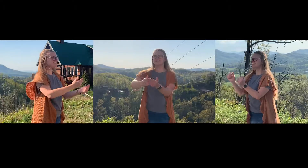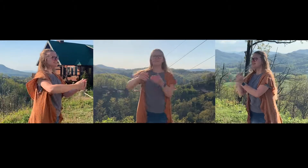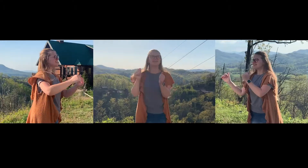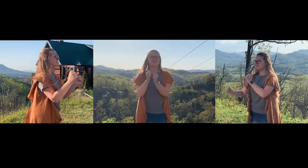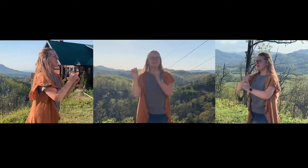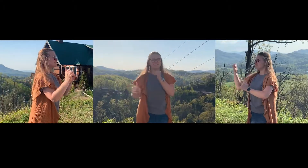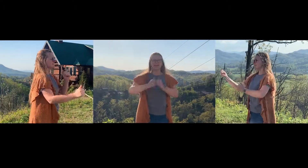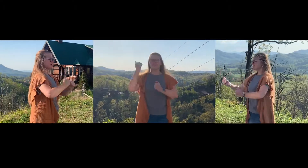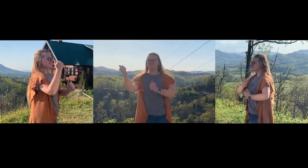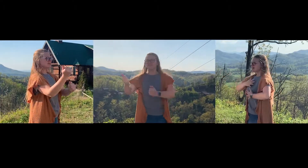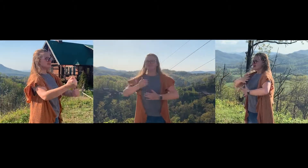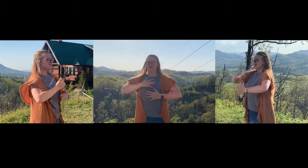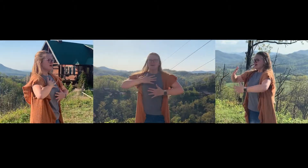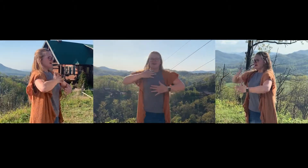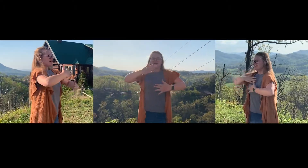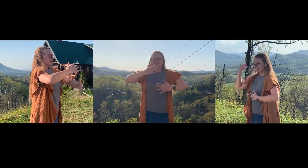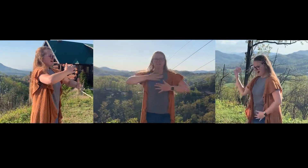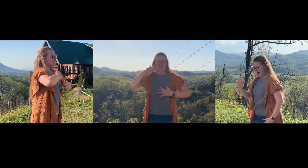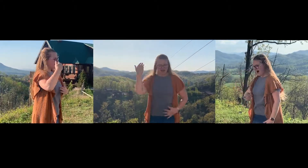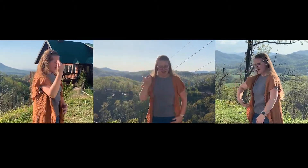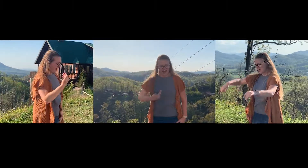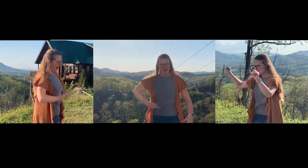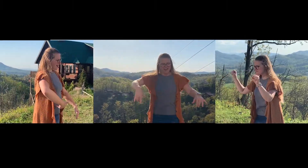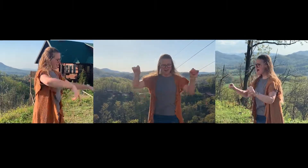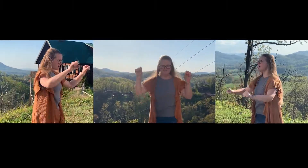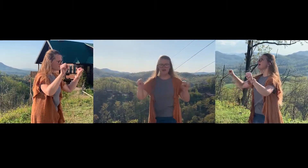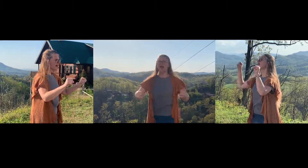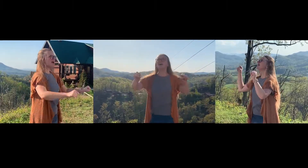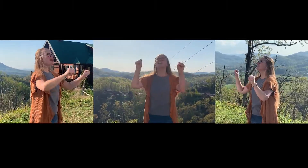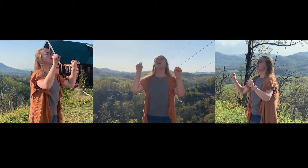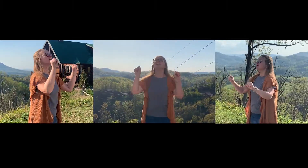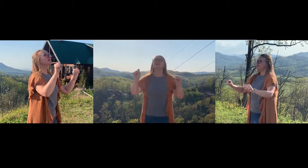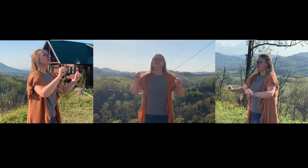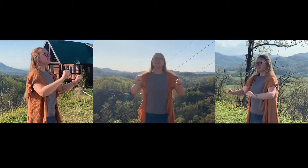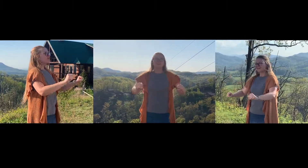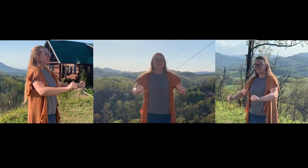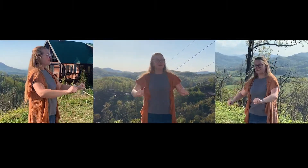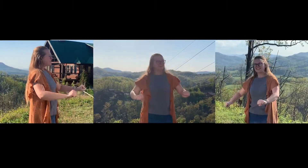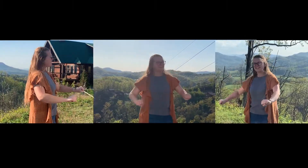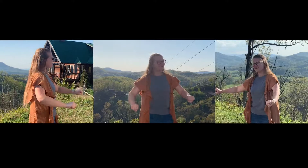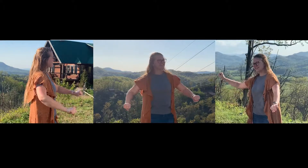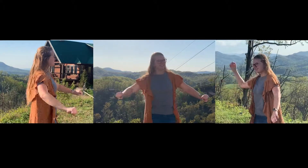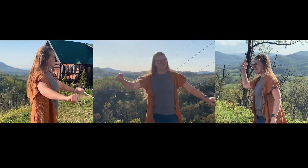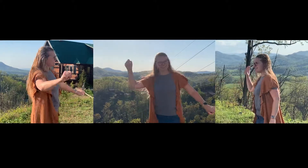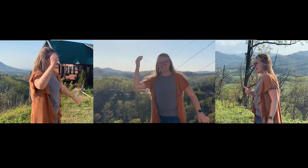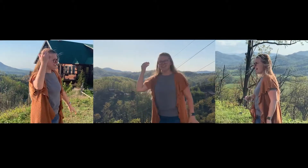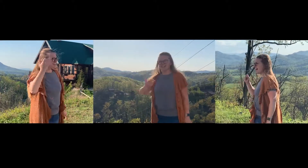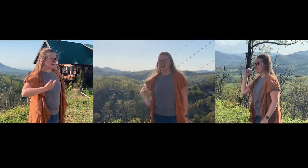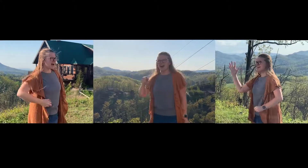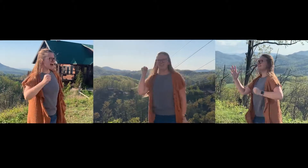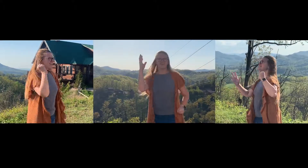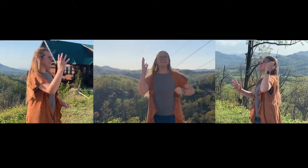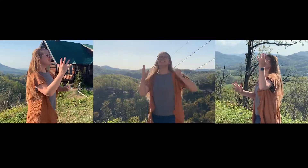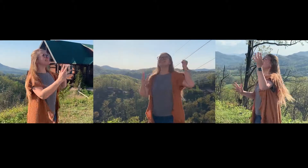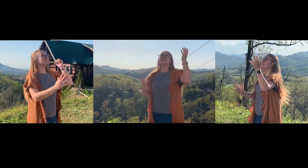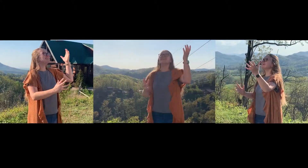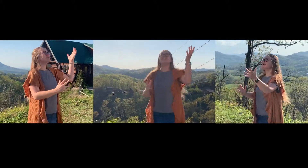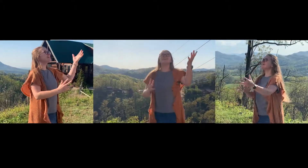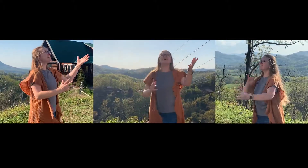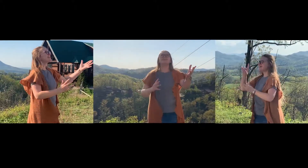breath Every breath that I am able Every breath that I am able Oh, I'm gonna sing I'm gonna